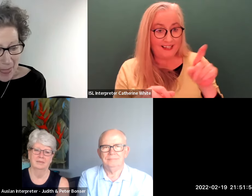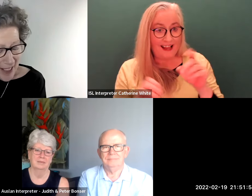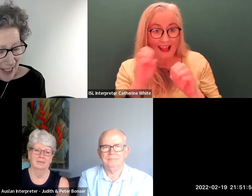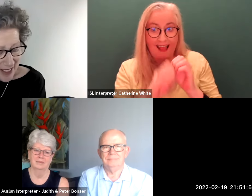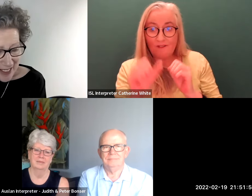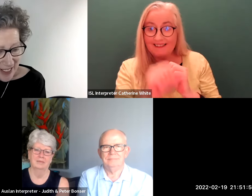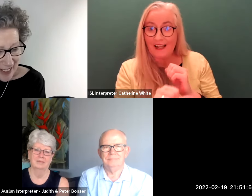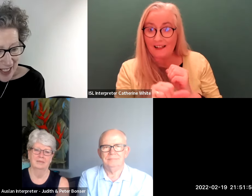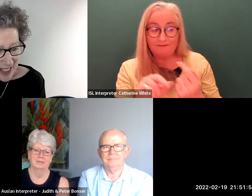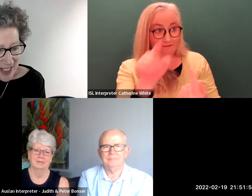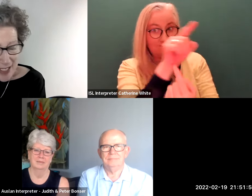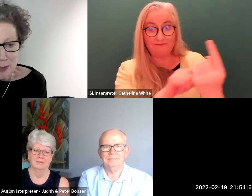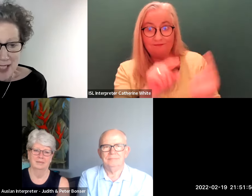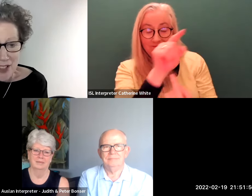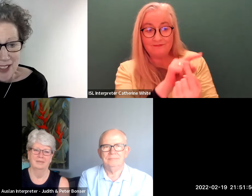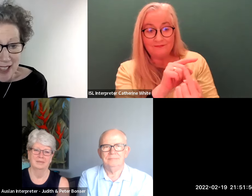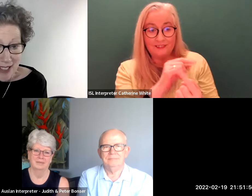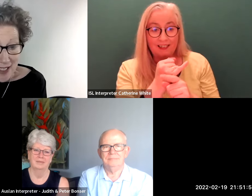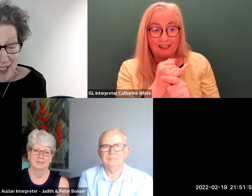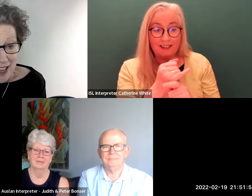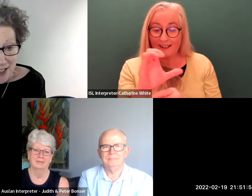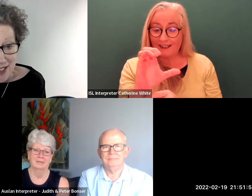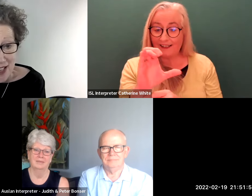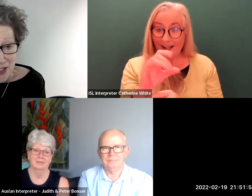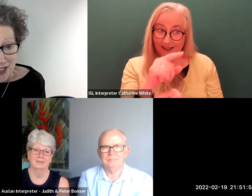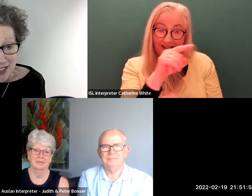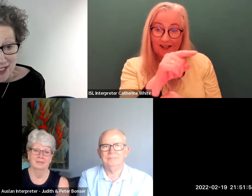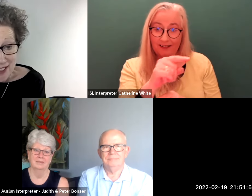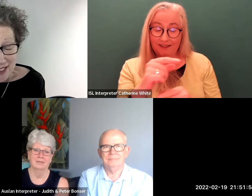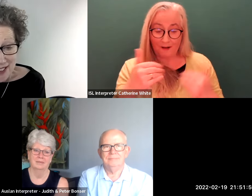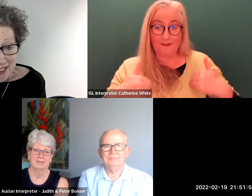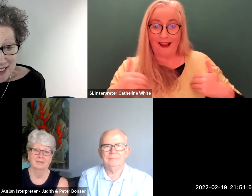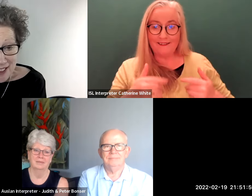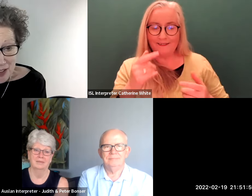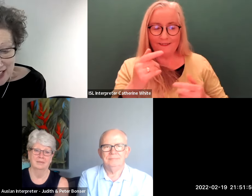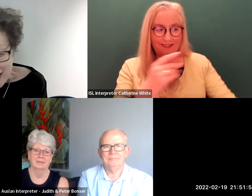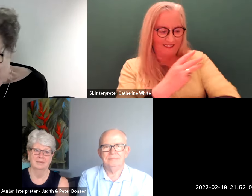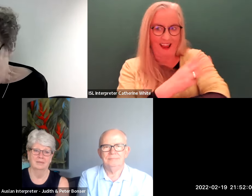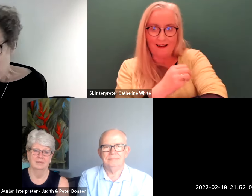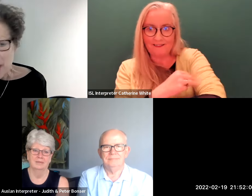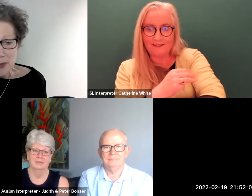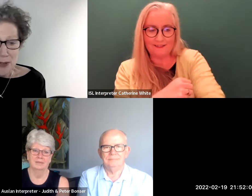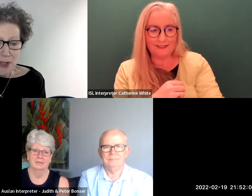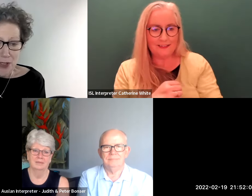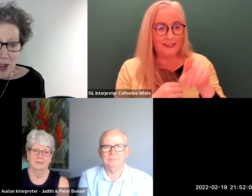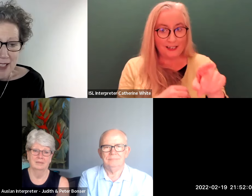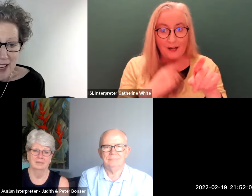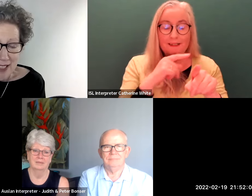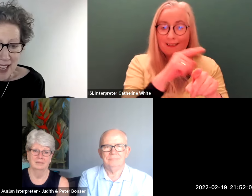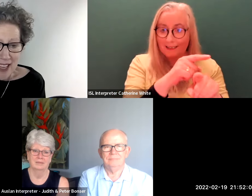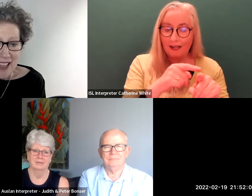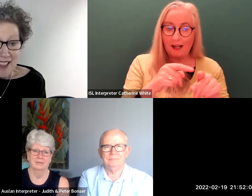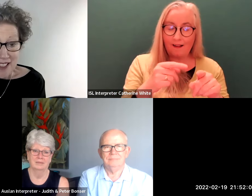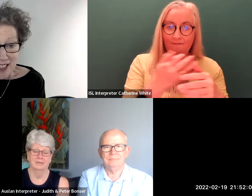a civil position as a a guard a sergeant and his family being put through stress